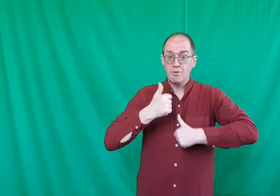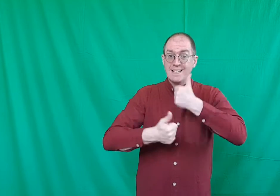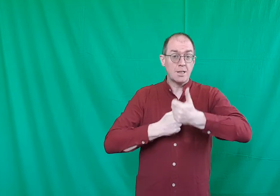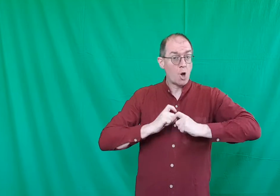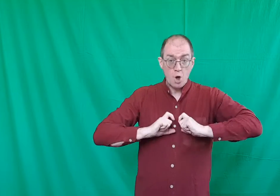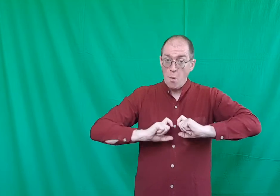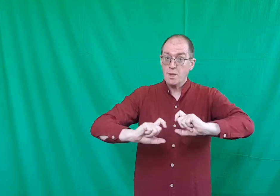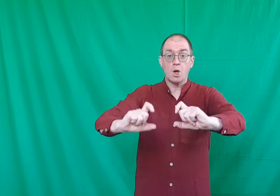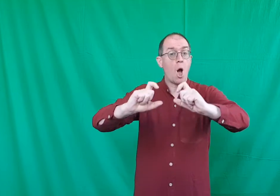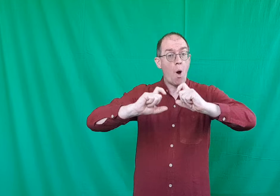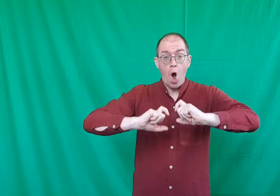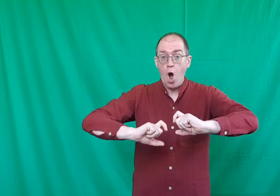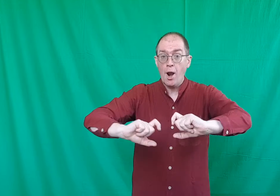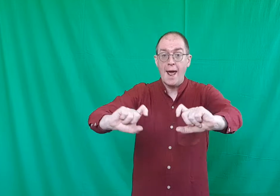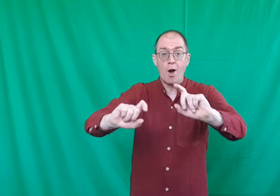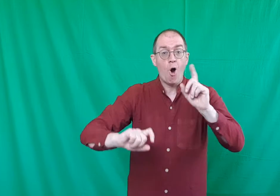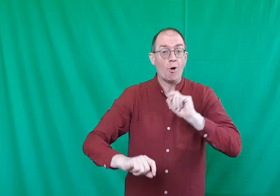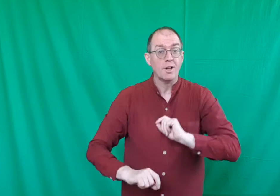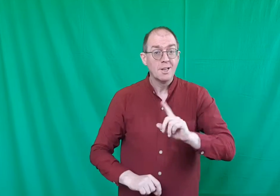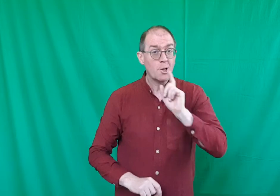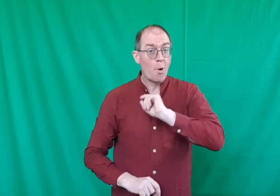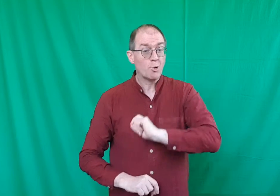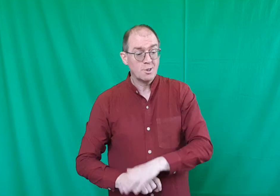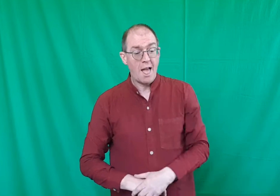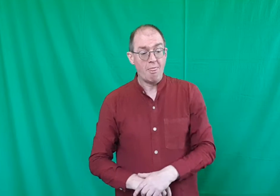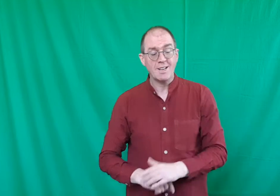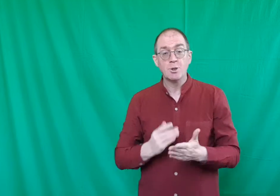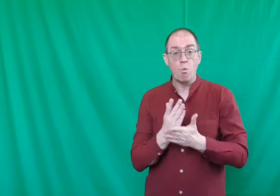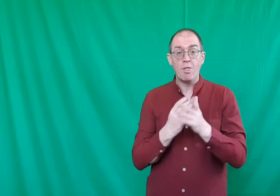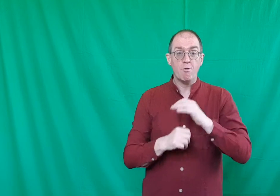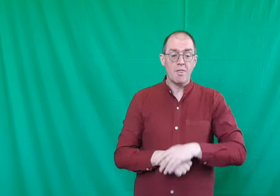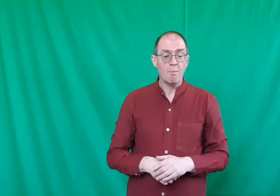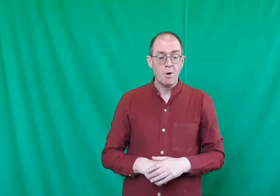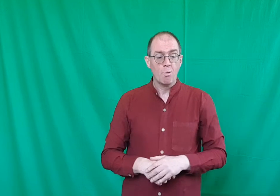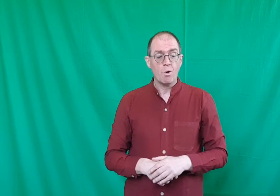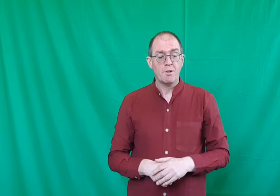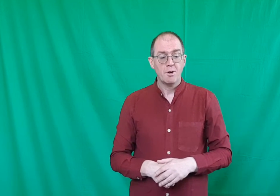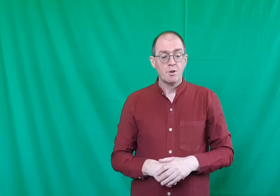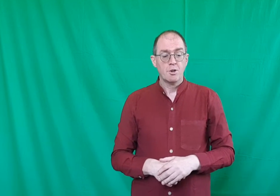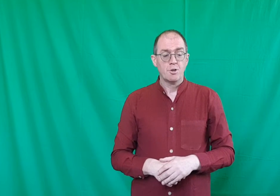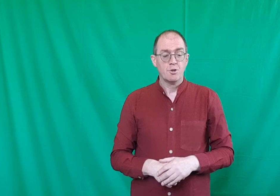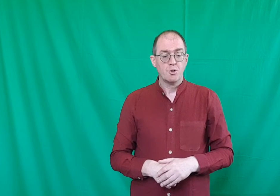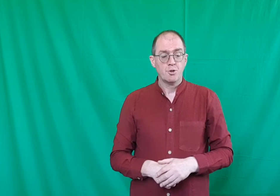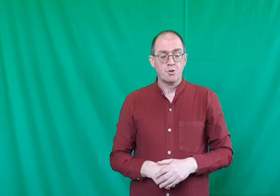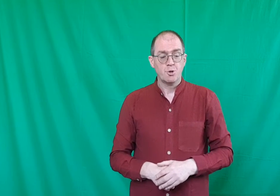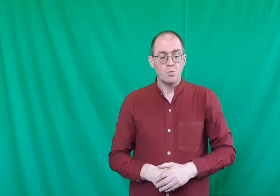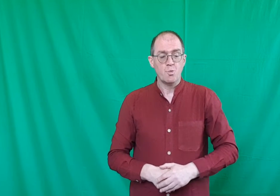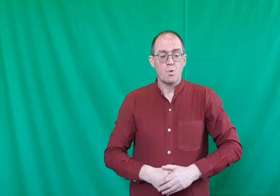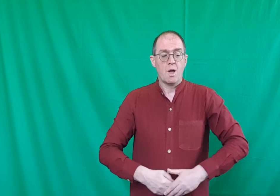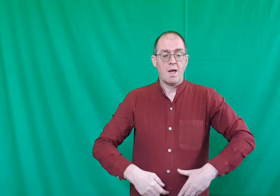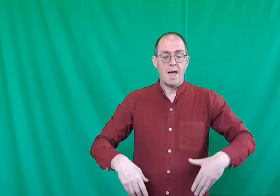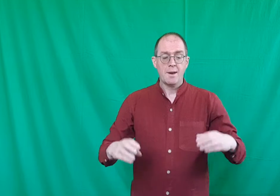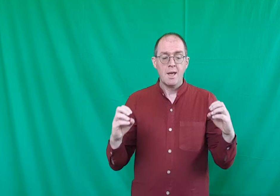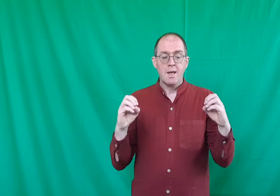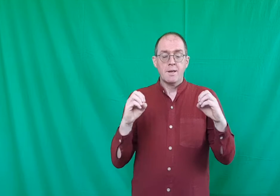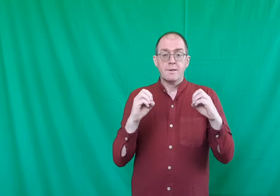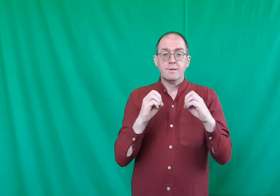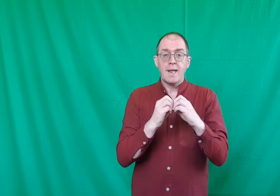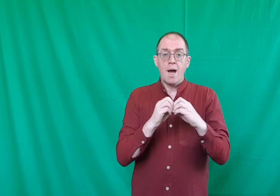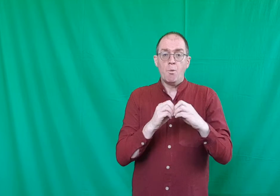praises are going to go on and on. So, it looks like this. With rhythm. One. Two. And. Down